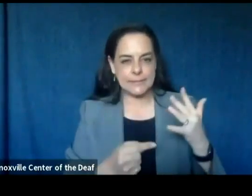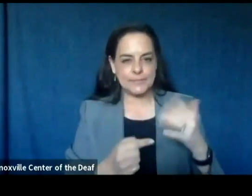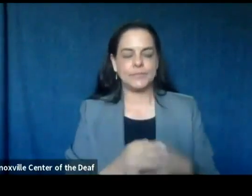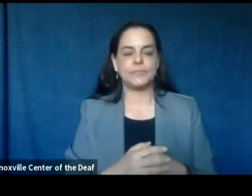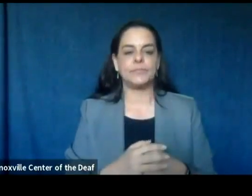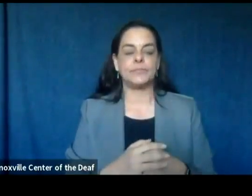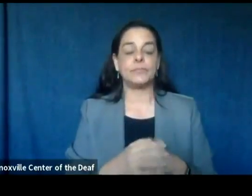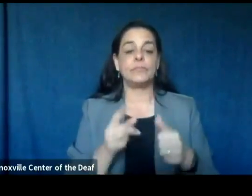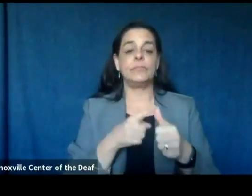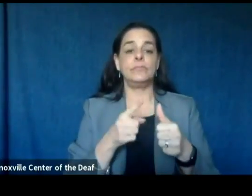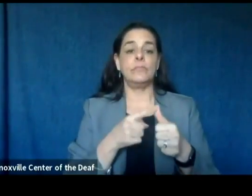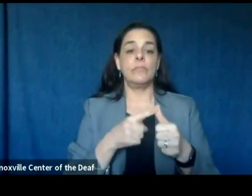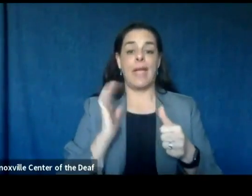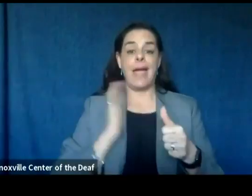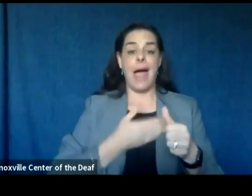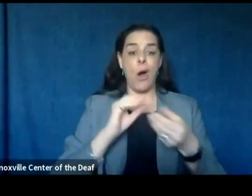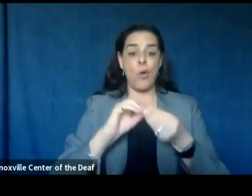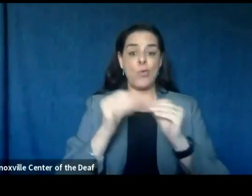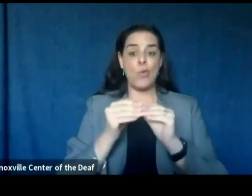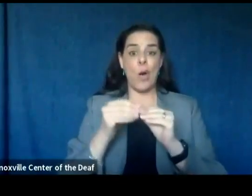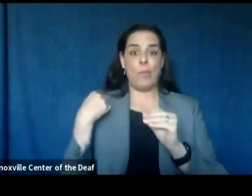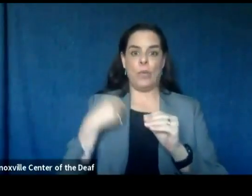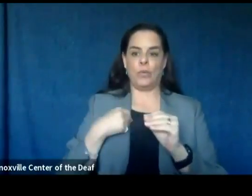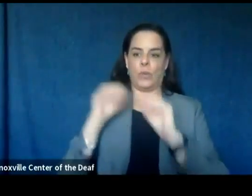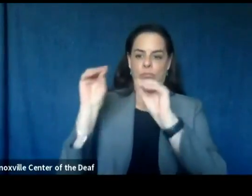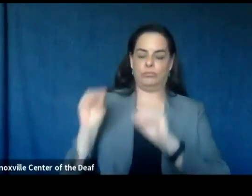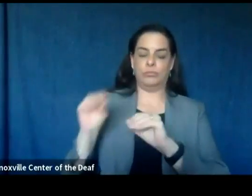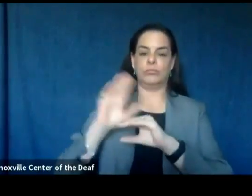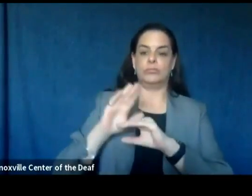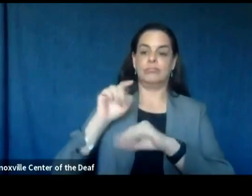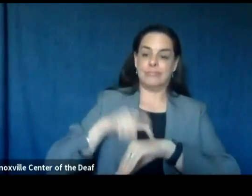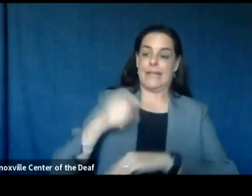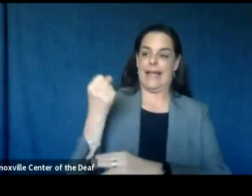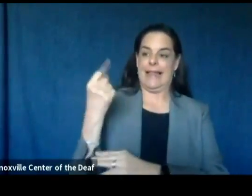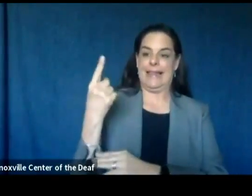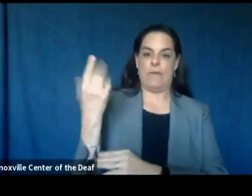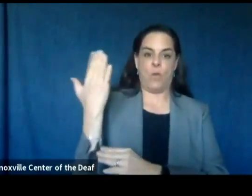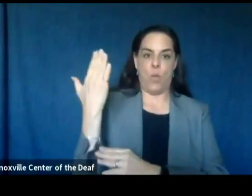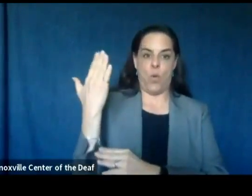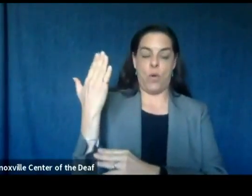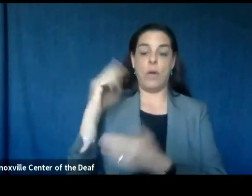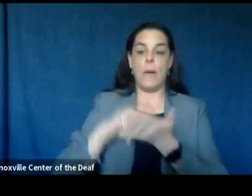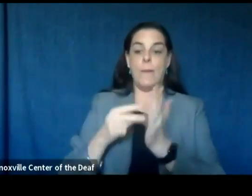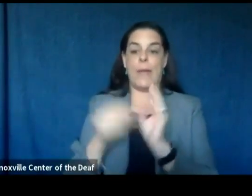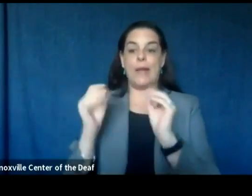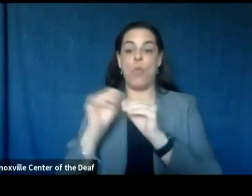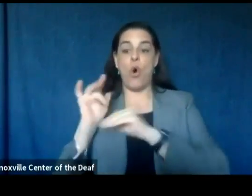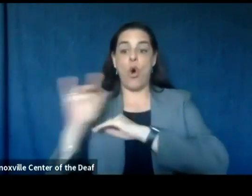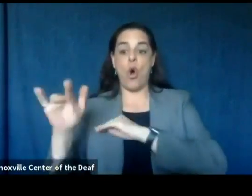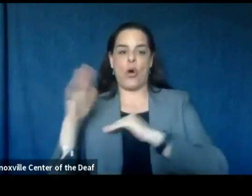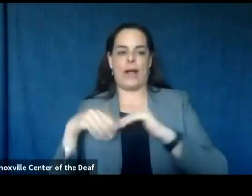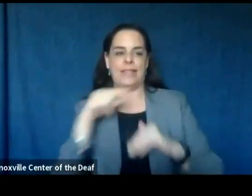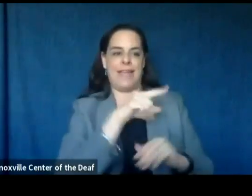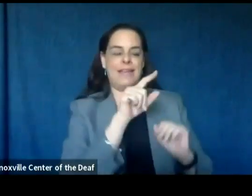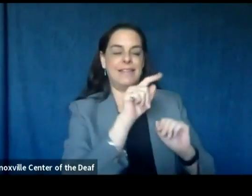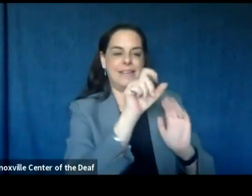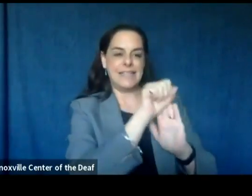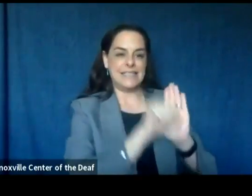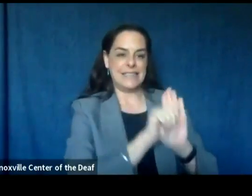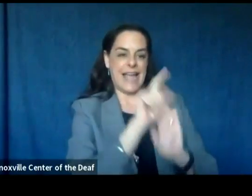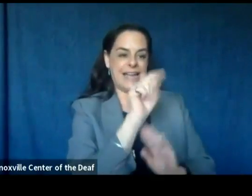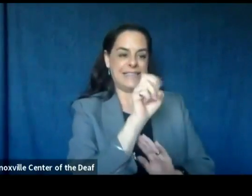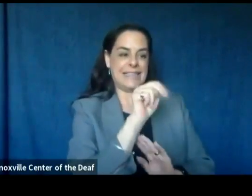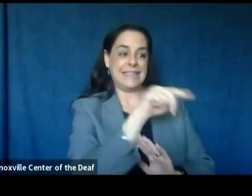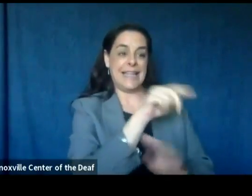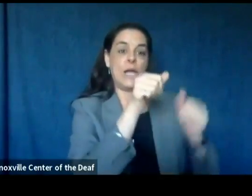first we post our numbers at 11 a.m so that means we pull that data out earlier in the day than they do because they don't post it until 3 p.m